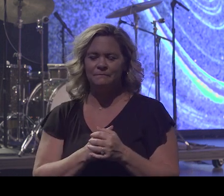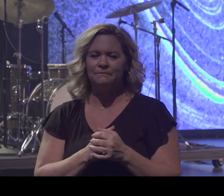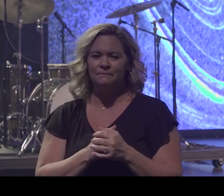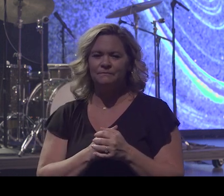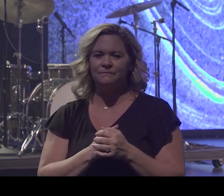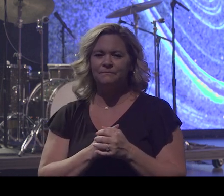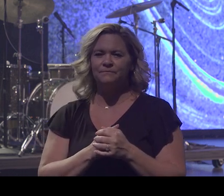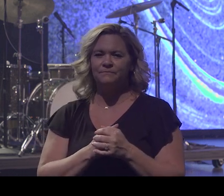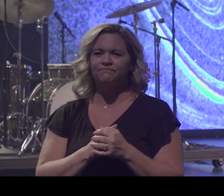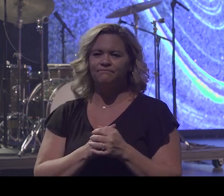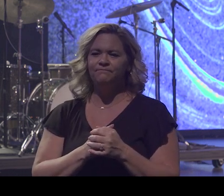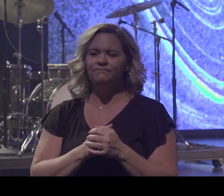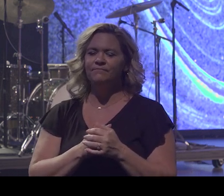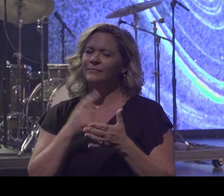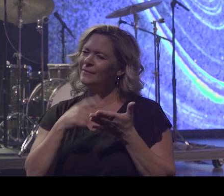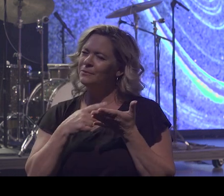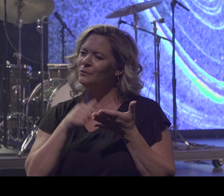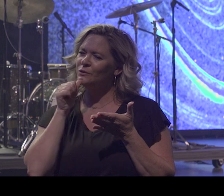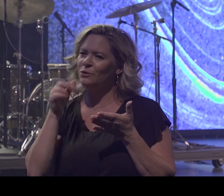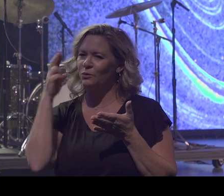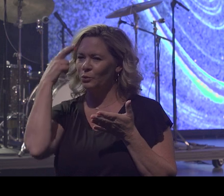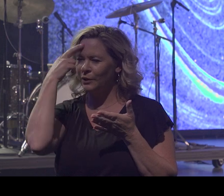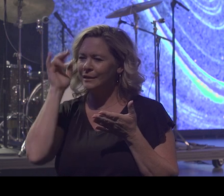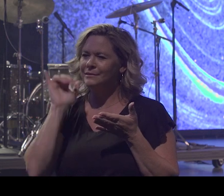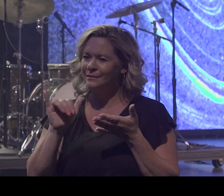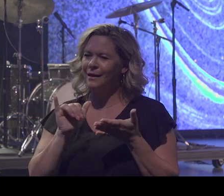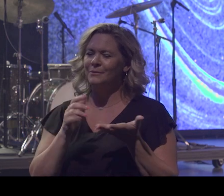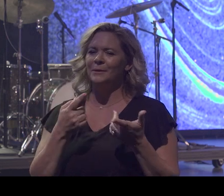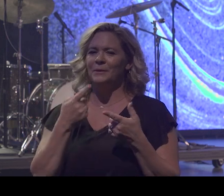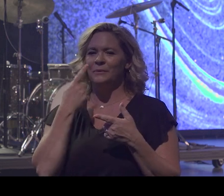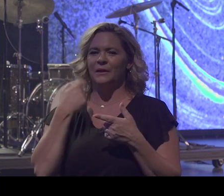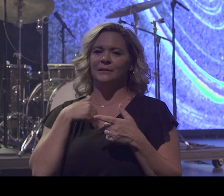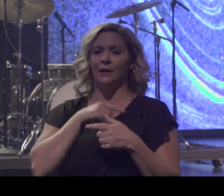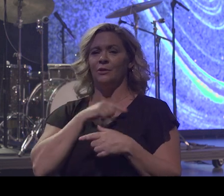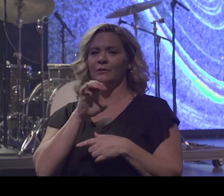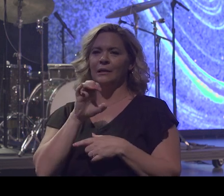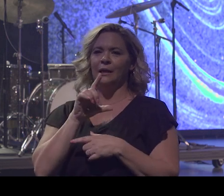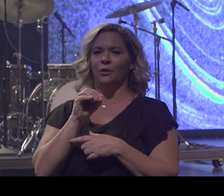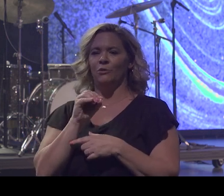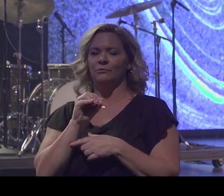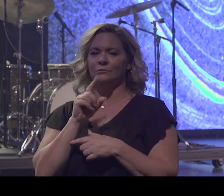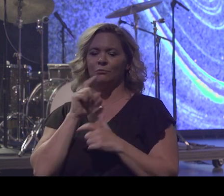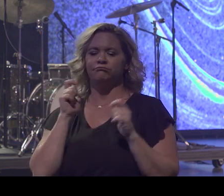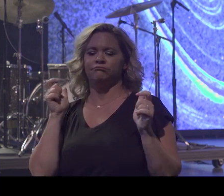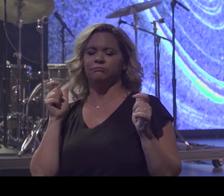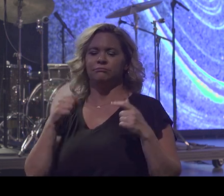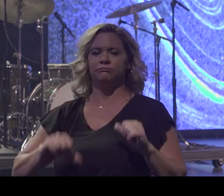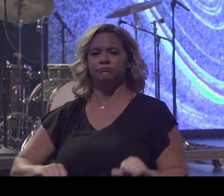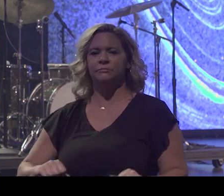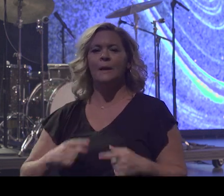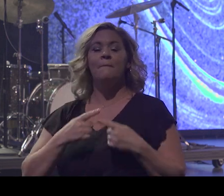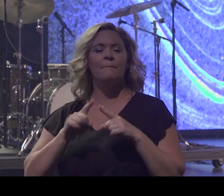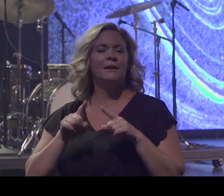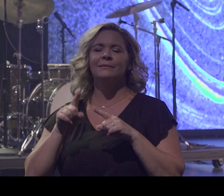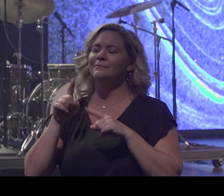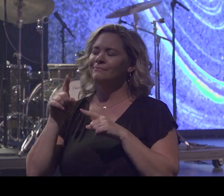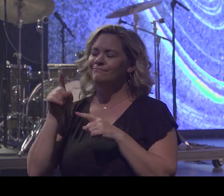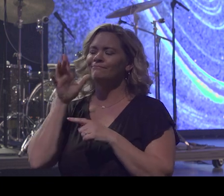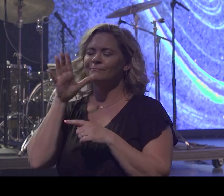Sometimes we don't want to realize it because our ego won't let us. But she's the greatest gift that God gives to us. That's the